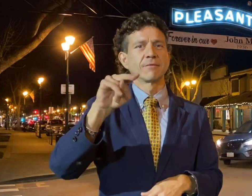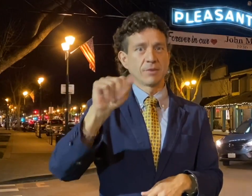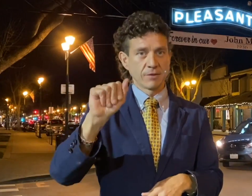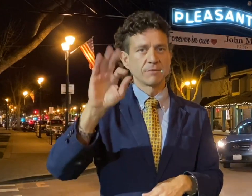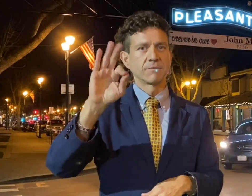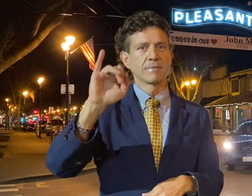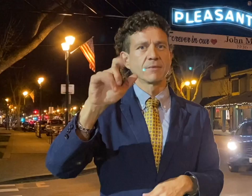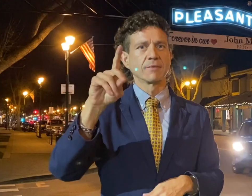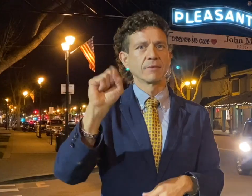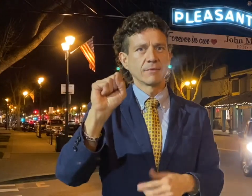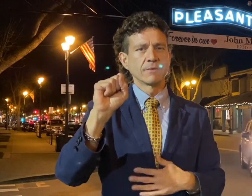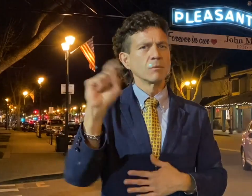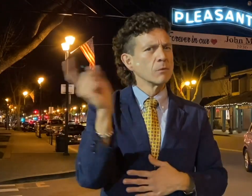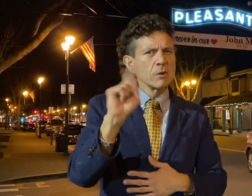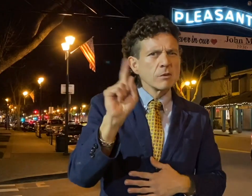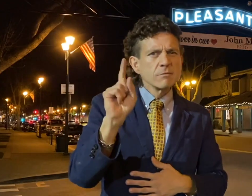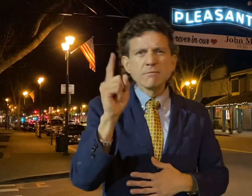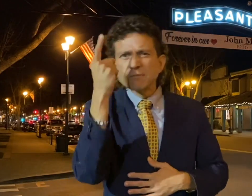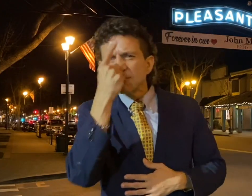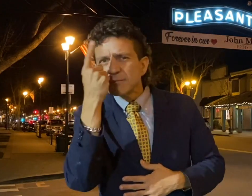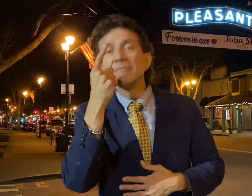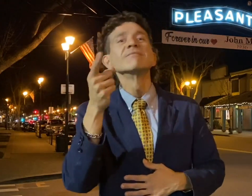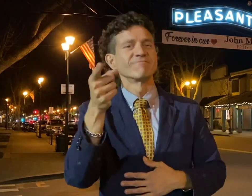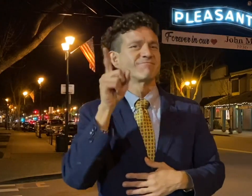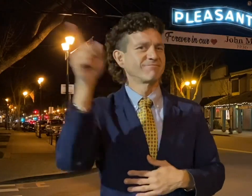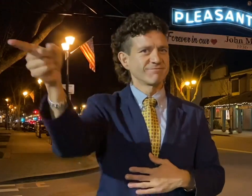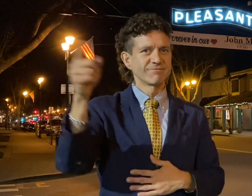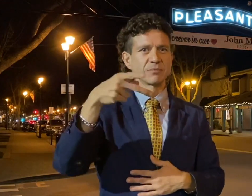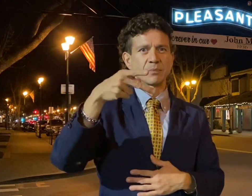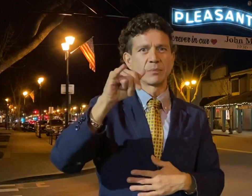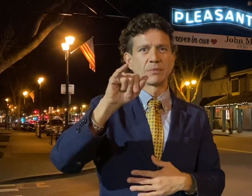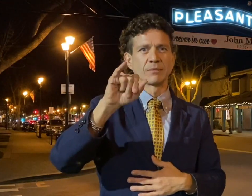at one of the many bars in Pismo Beach.